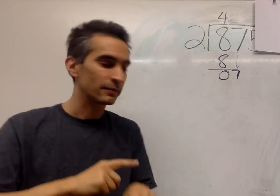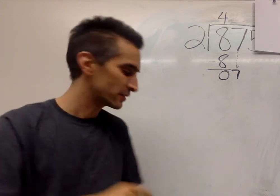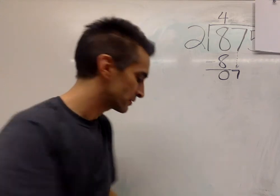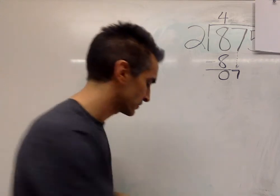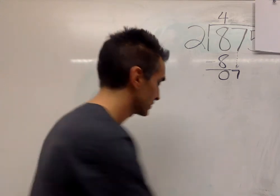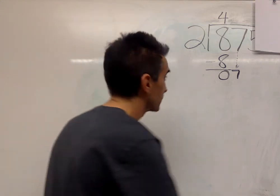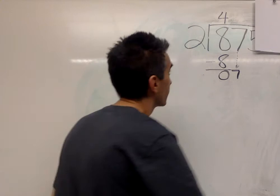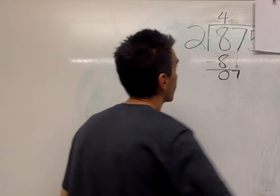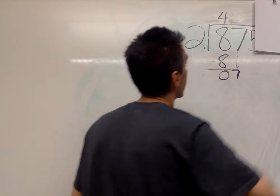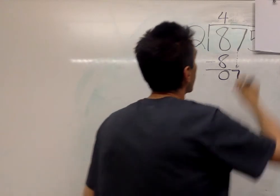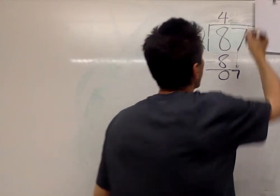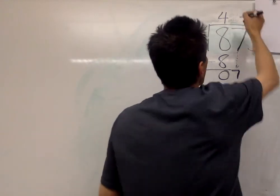times.